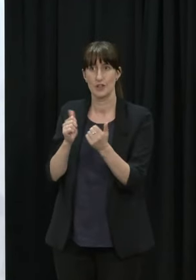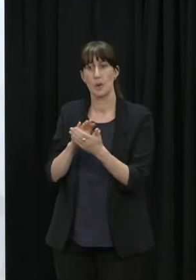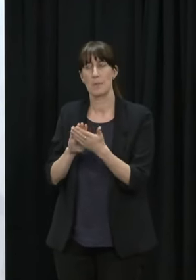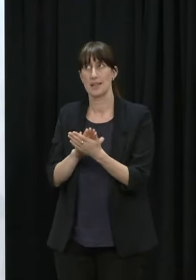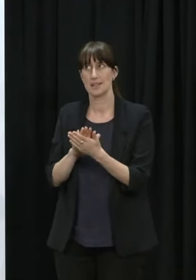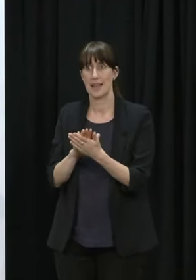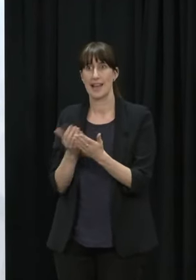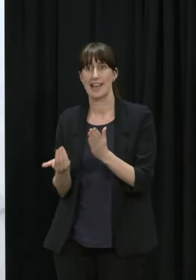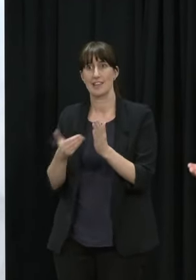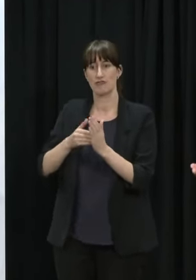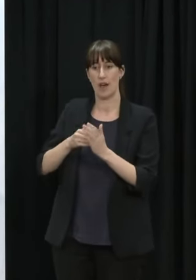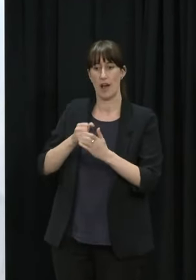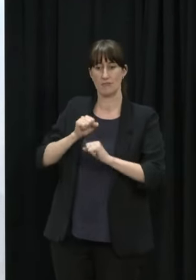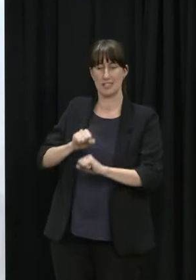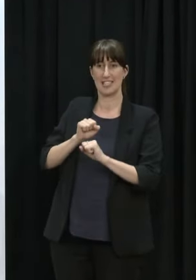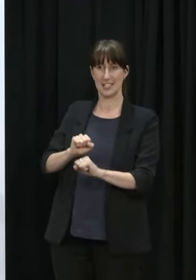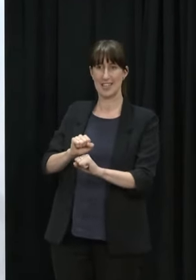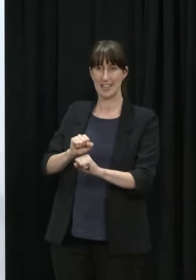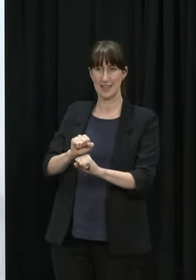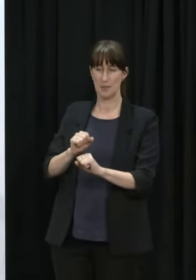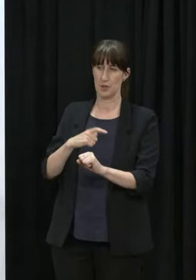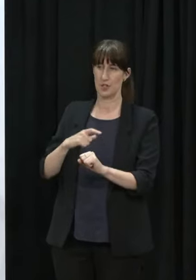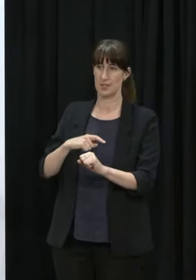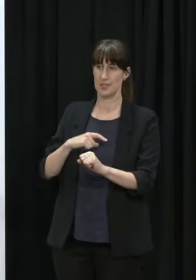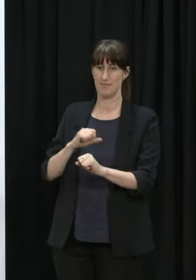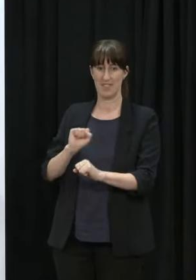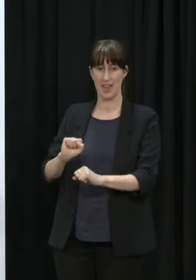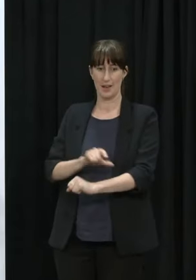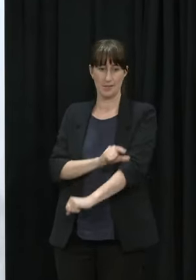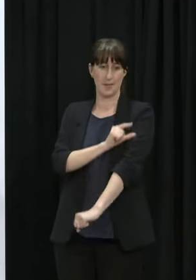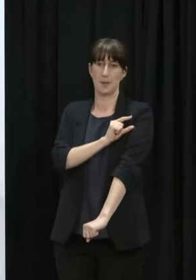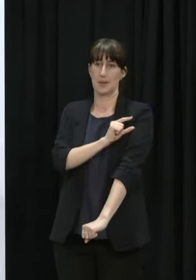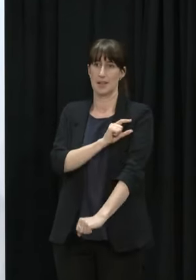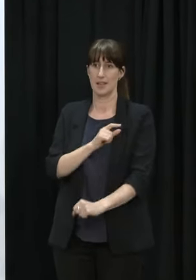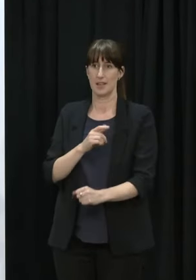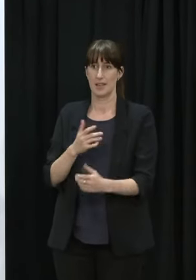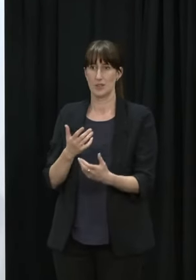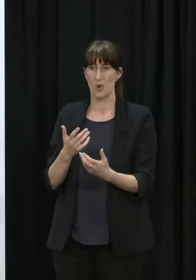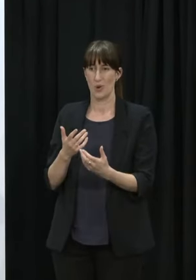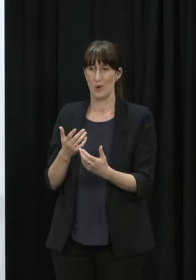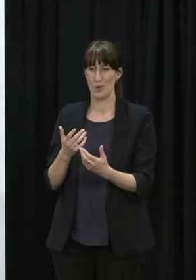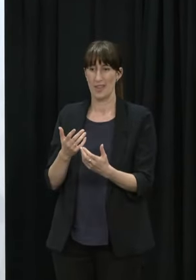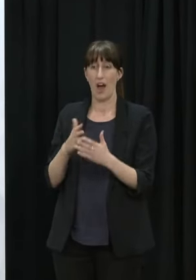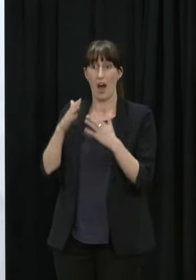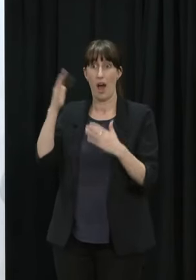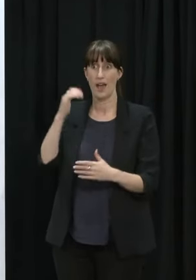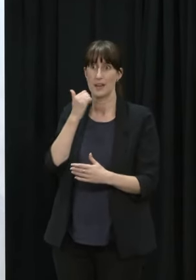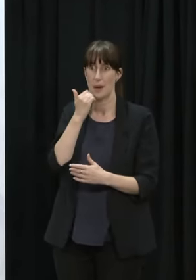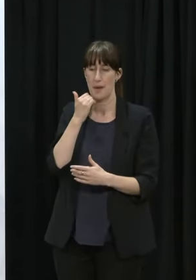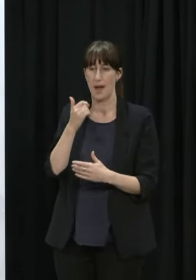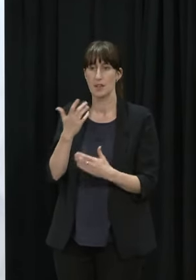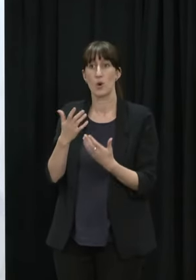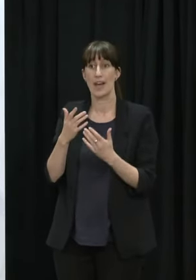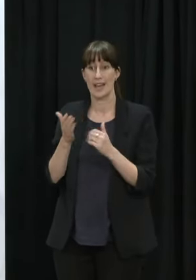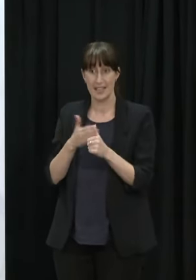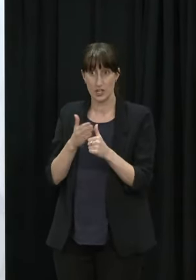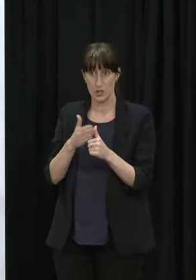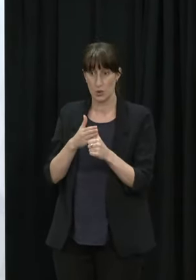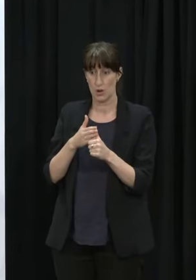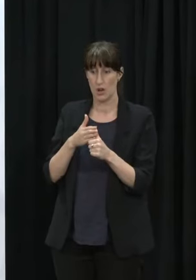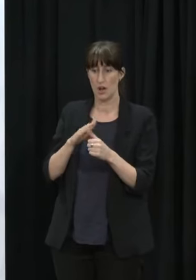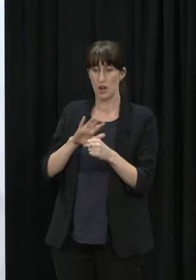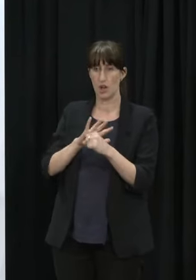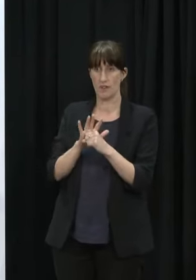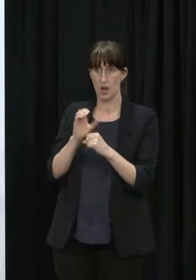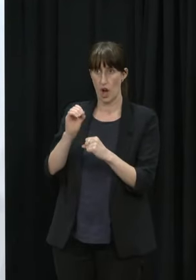dynamic is very much in a previously infected population and yes the initial wave seems to be flattening but I think more